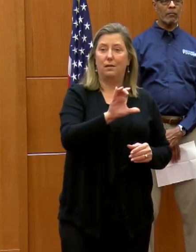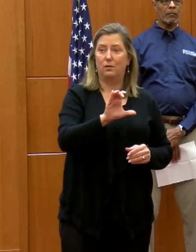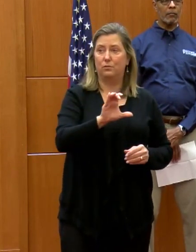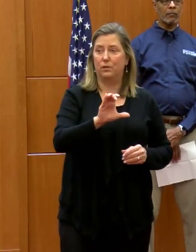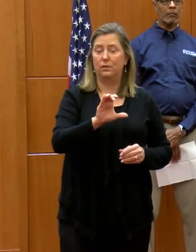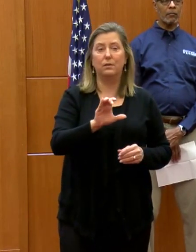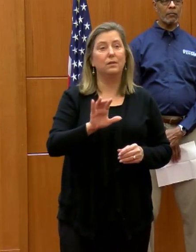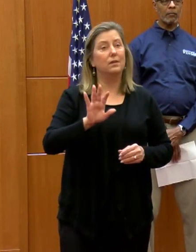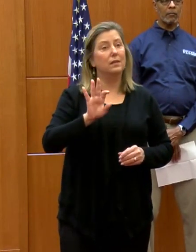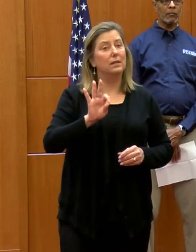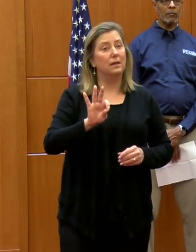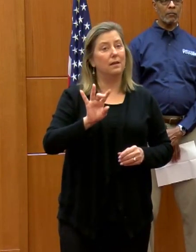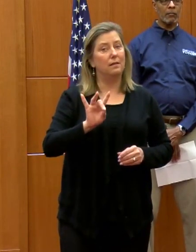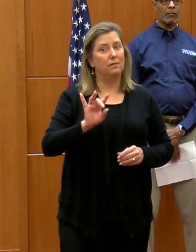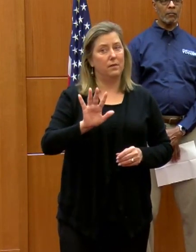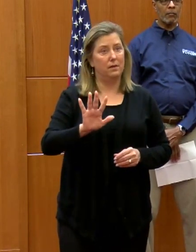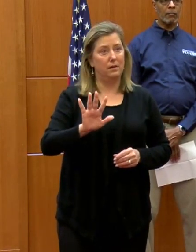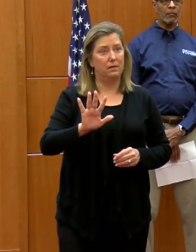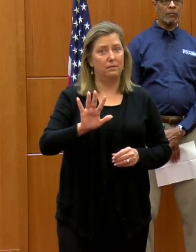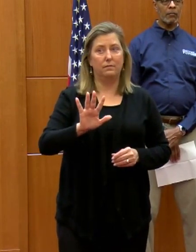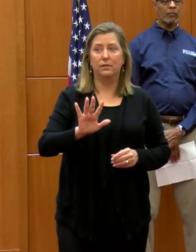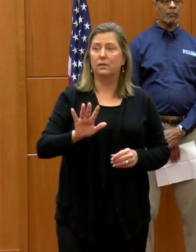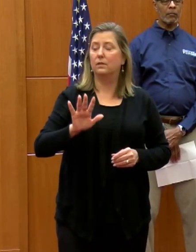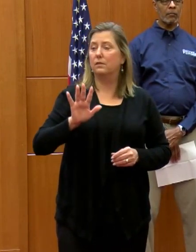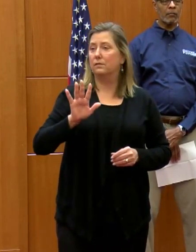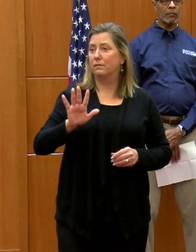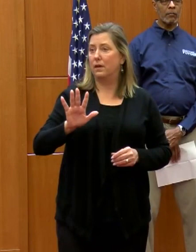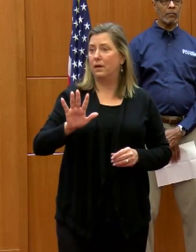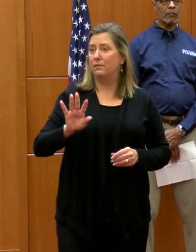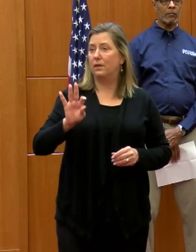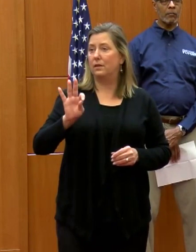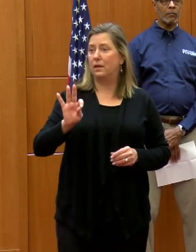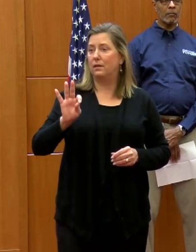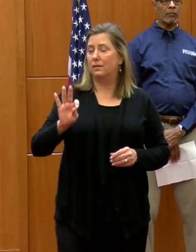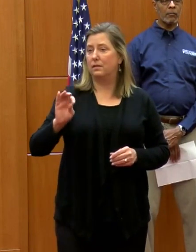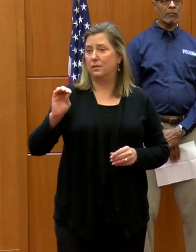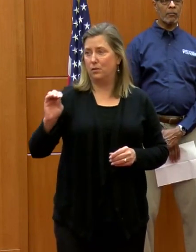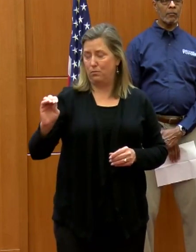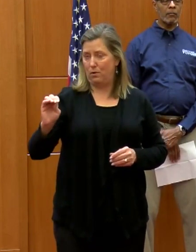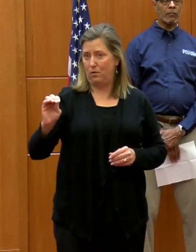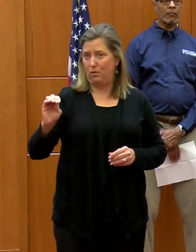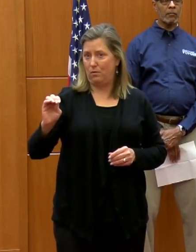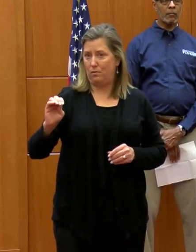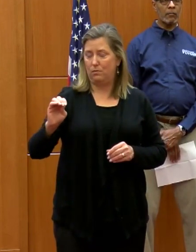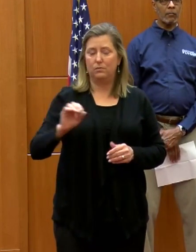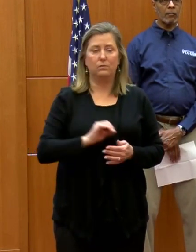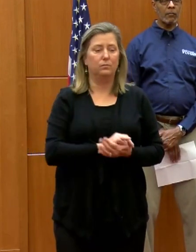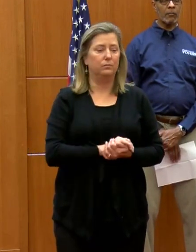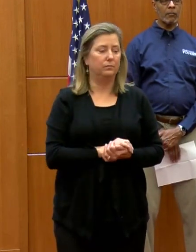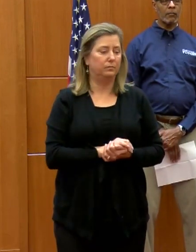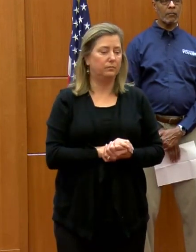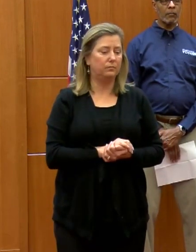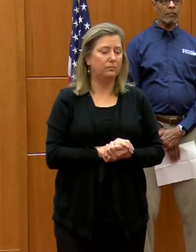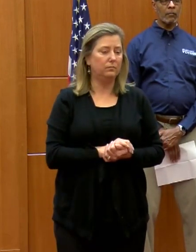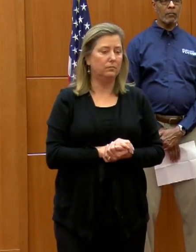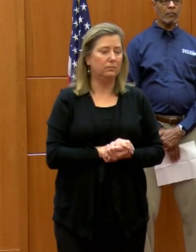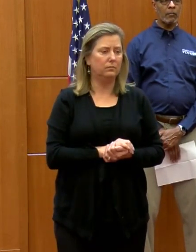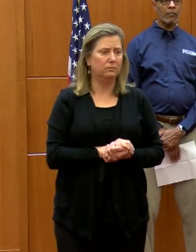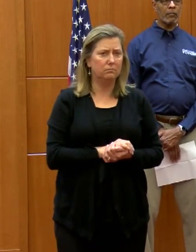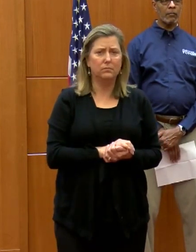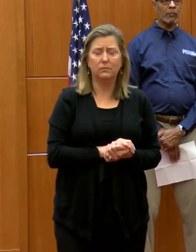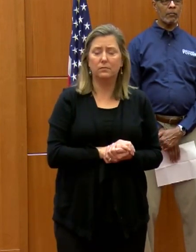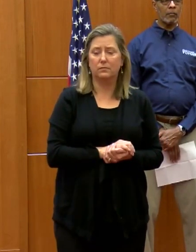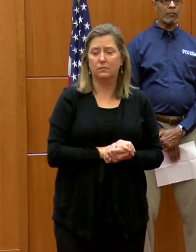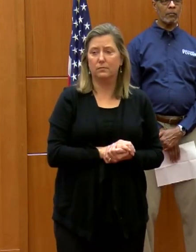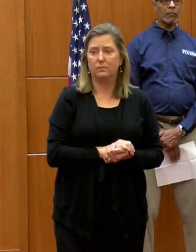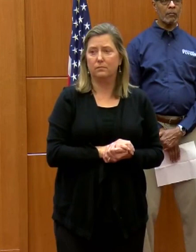-985-5990. And for everyone,